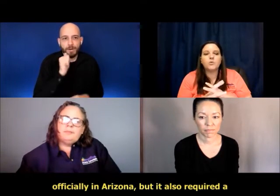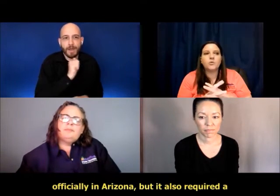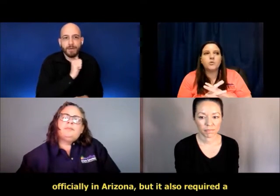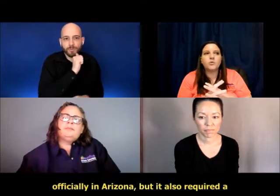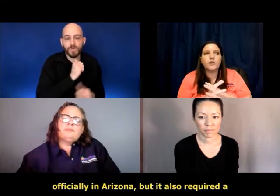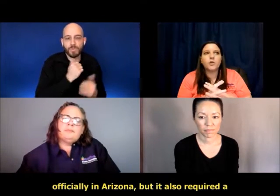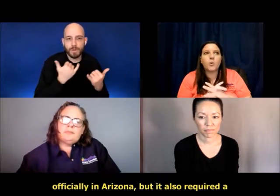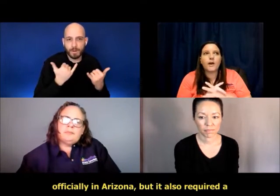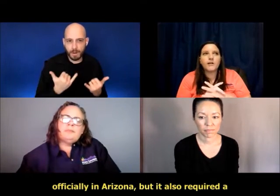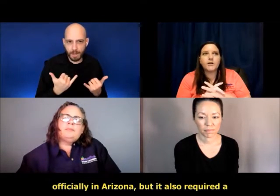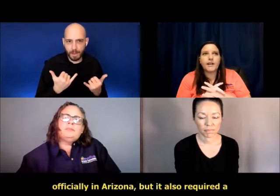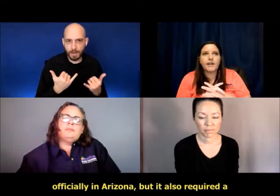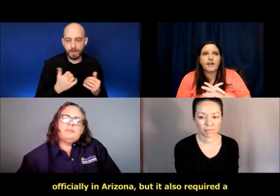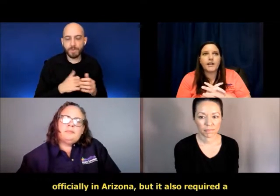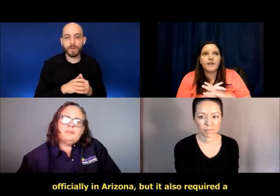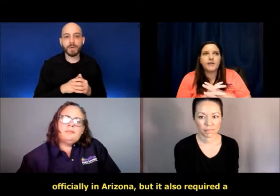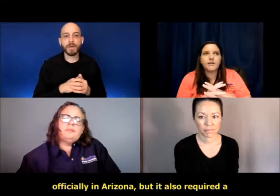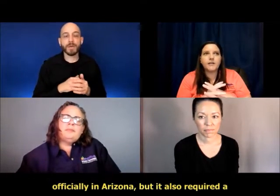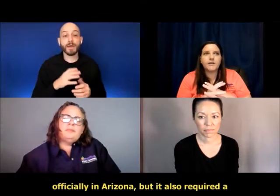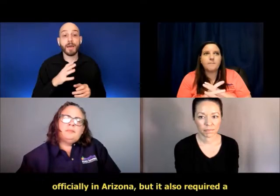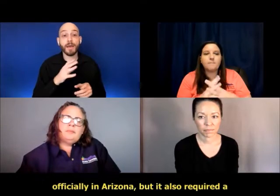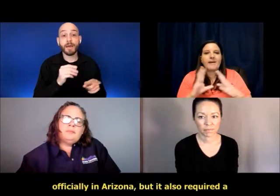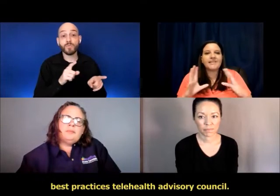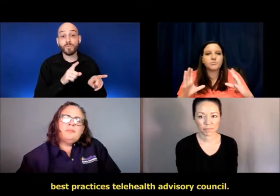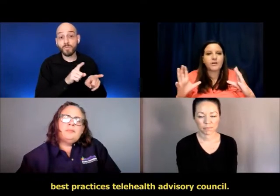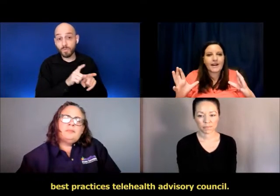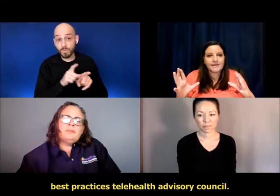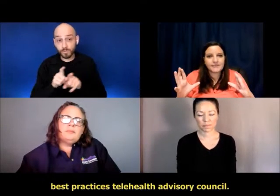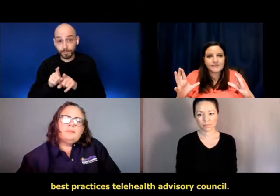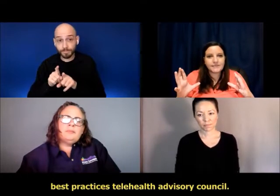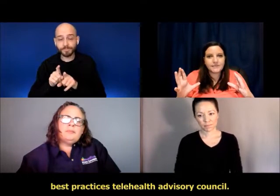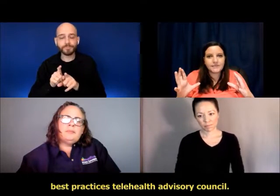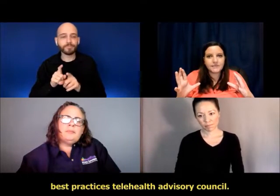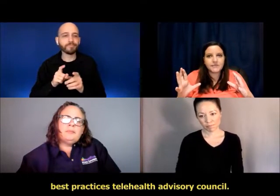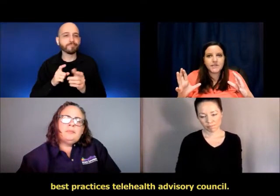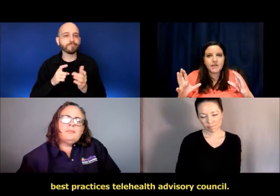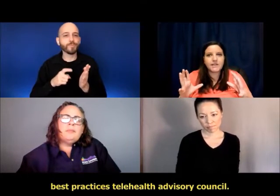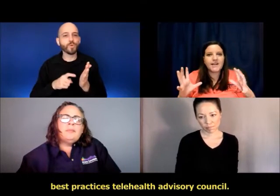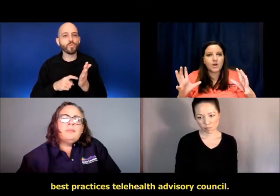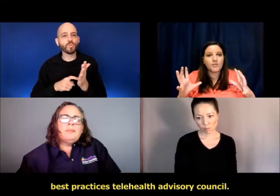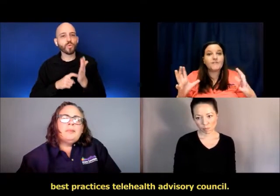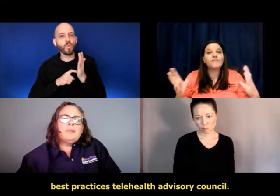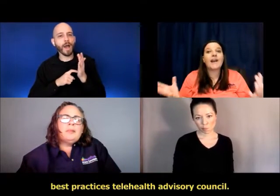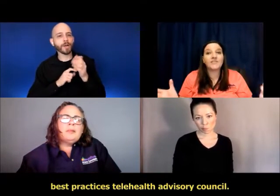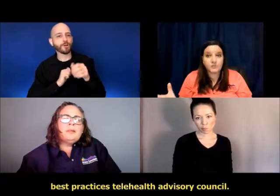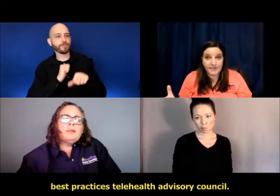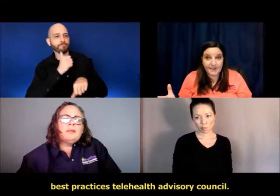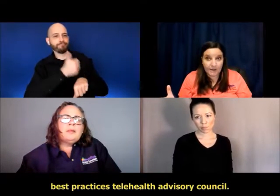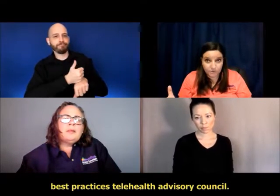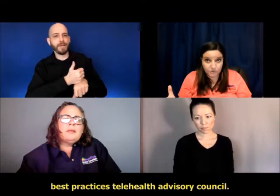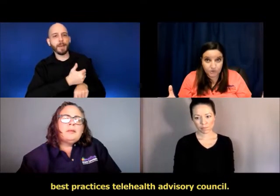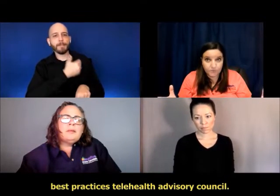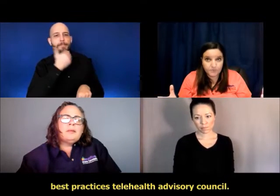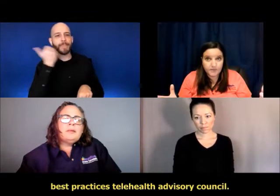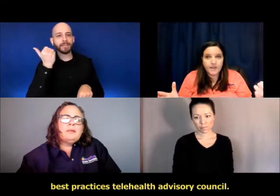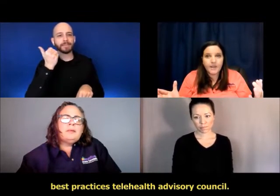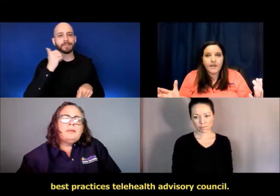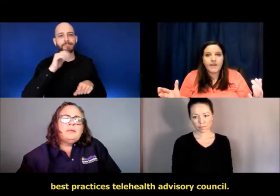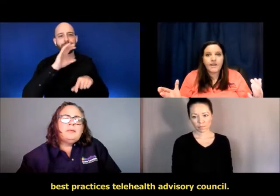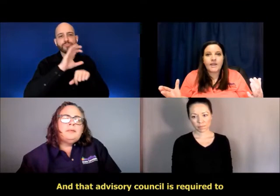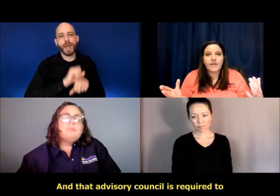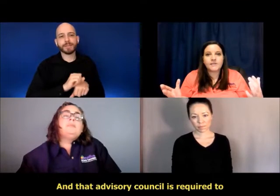required a best practices telehealth advisory council.